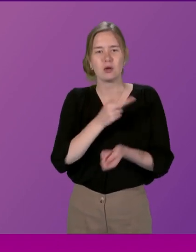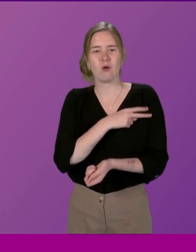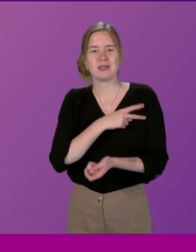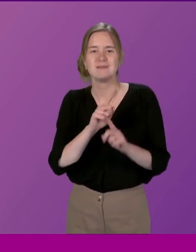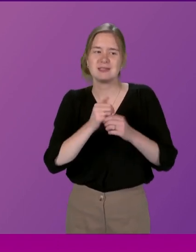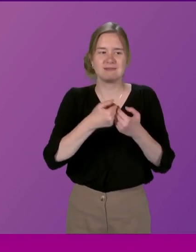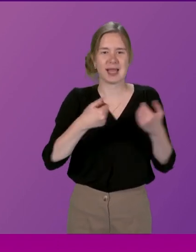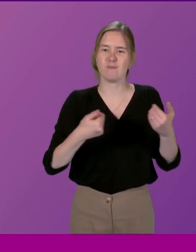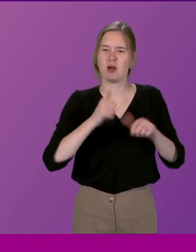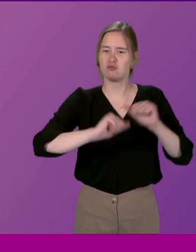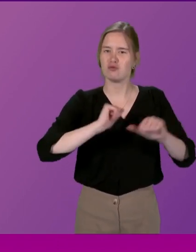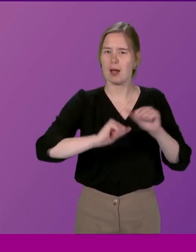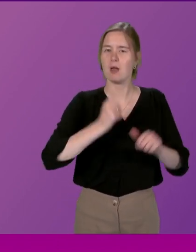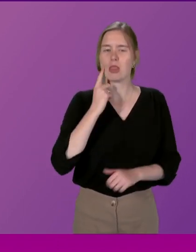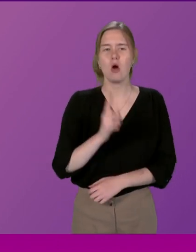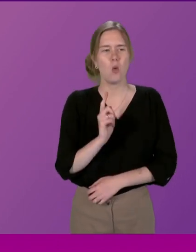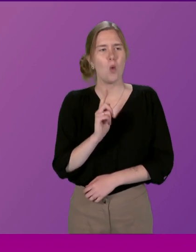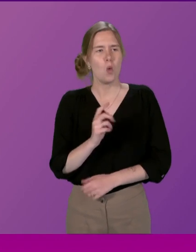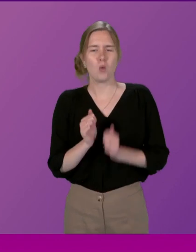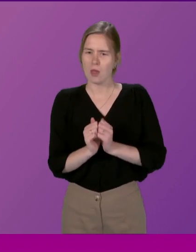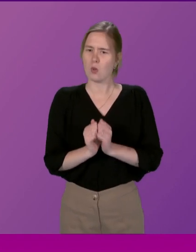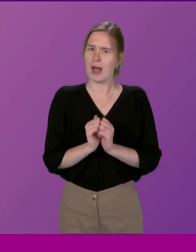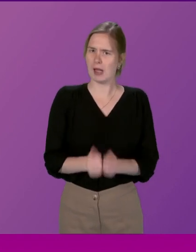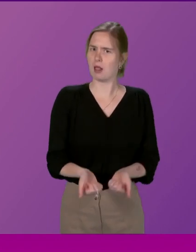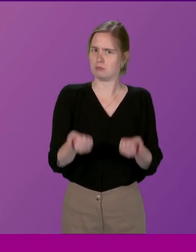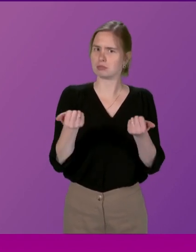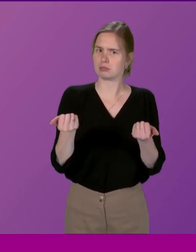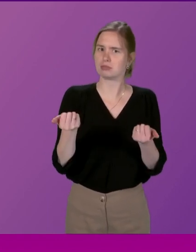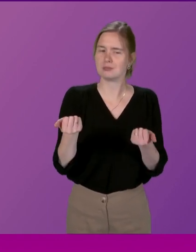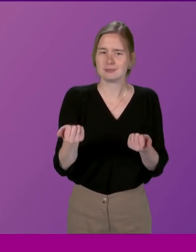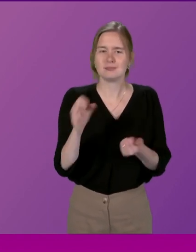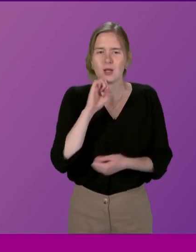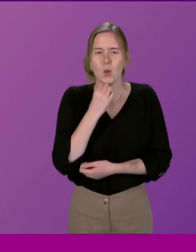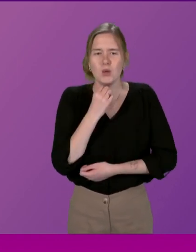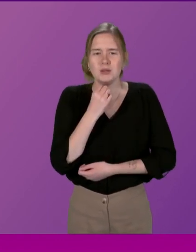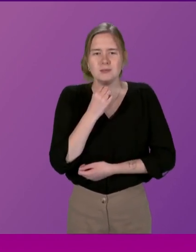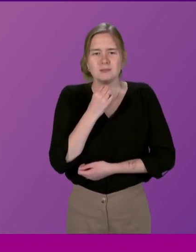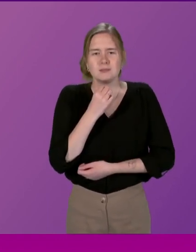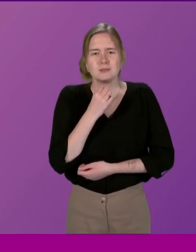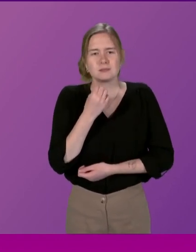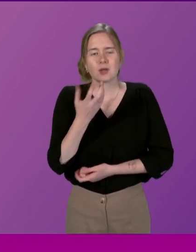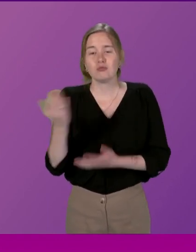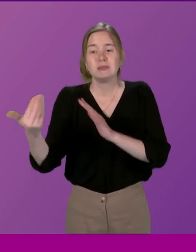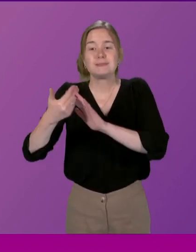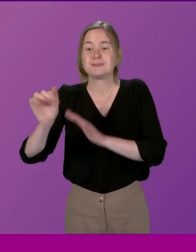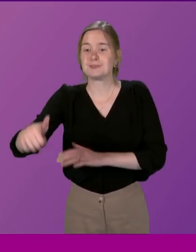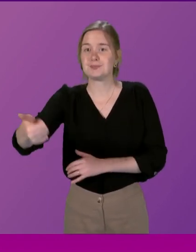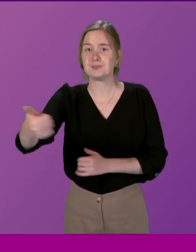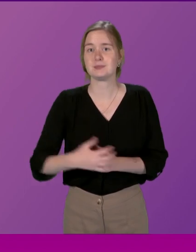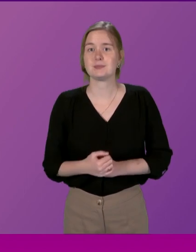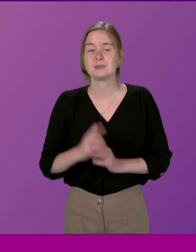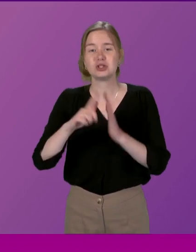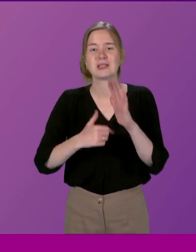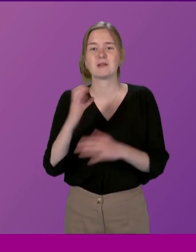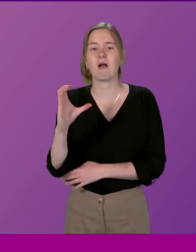separate programme so I did think that kind of thing can be worthwhile and so I would yes absolutely Jason Carter